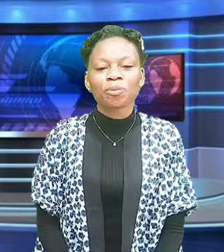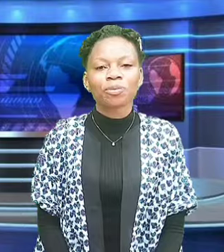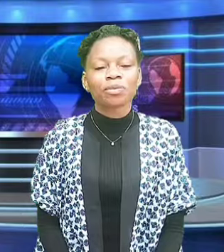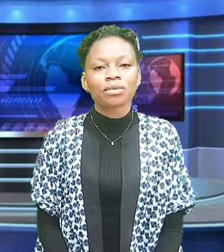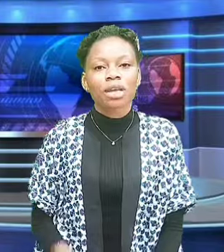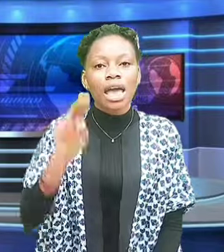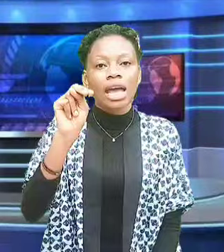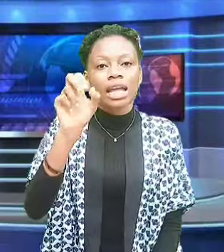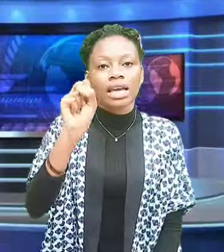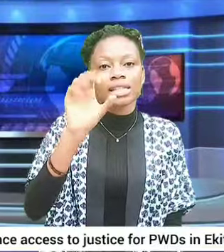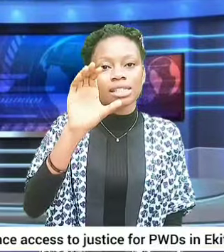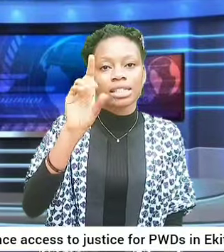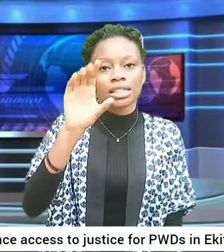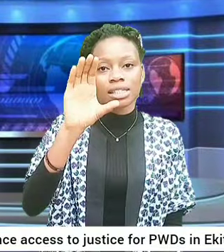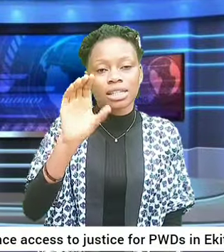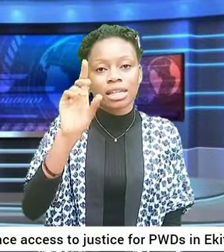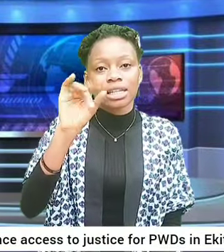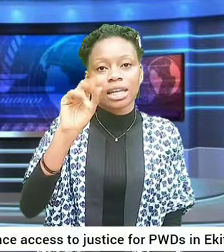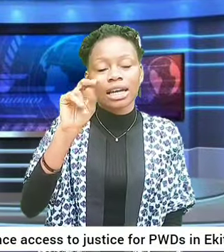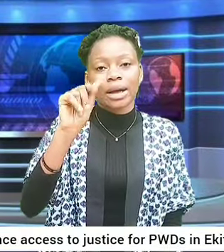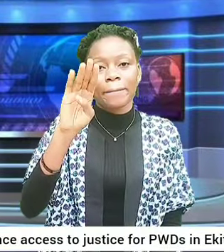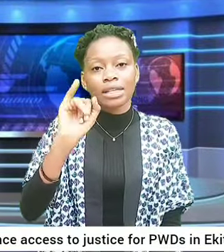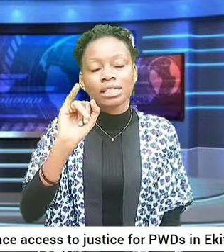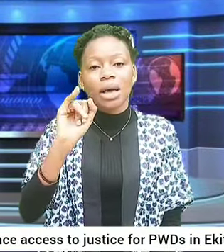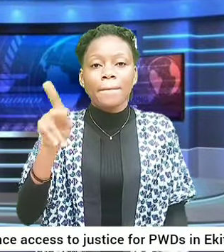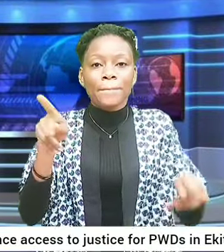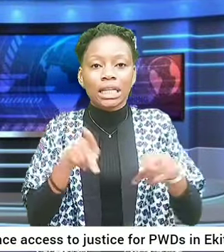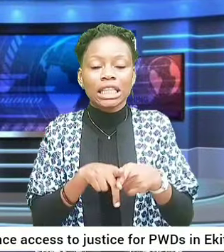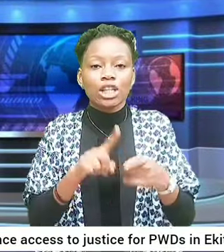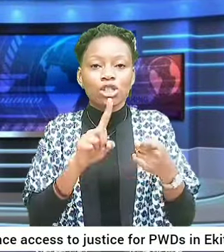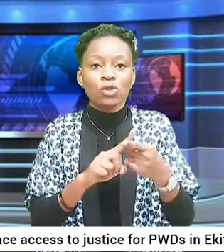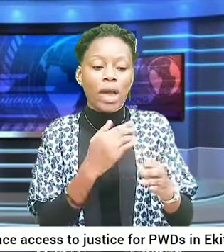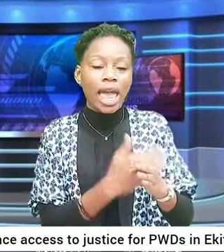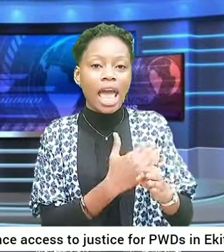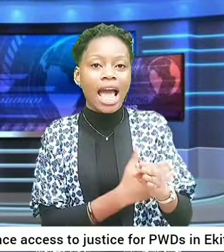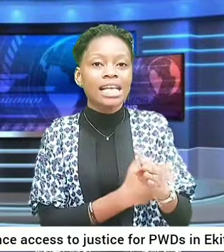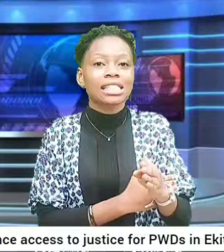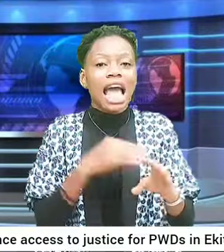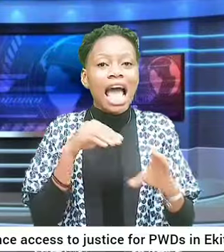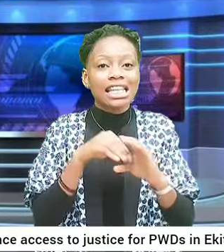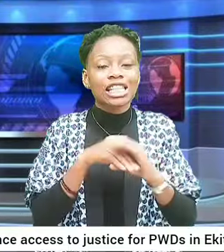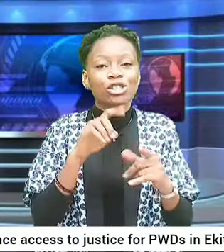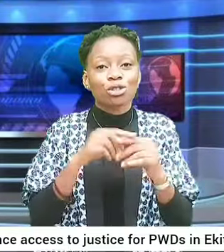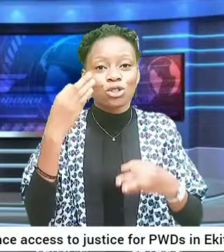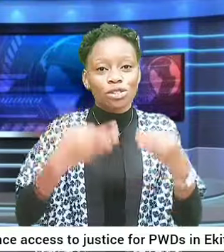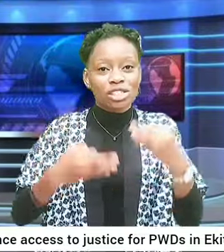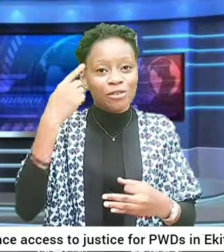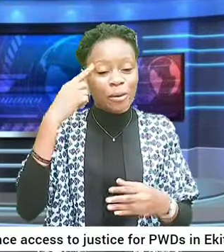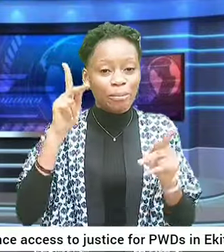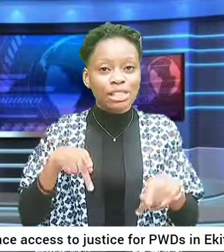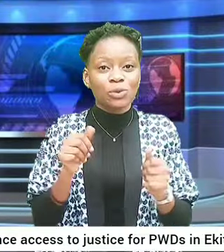in ncdc dynasty partners to enhance access to justice for persons with